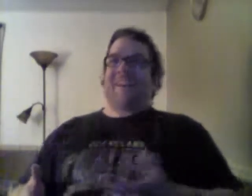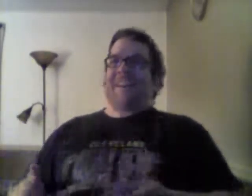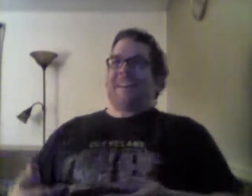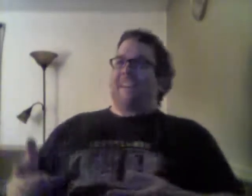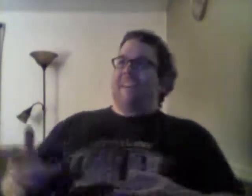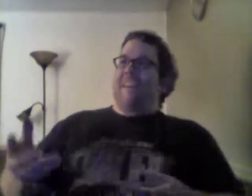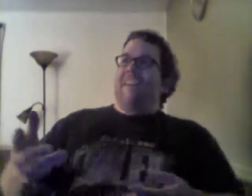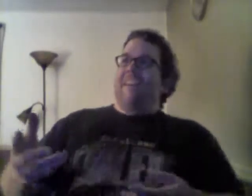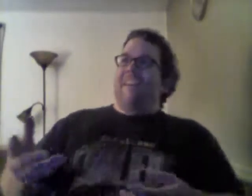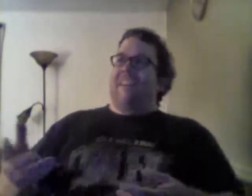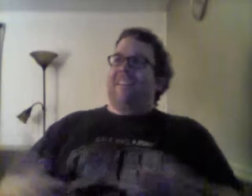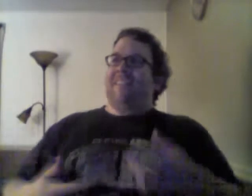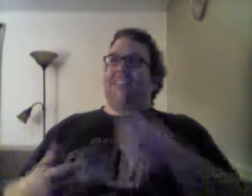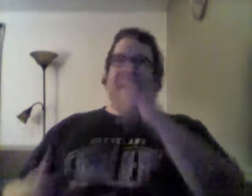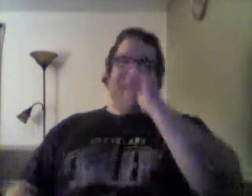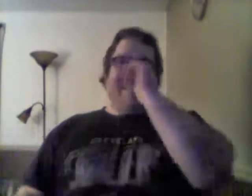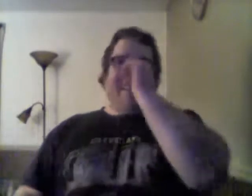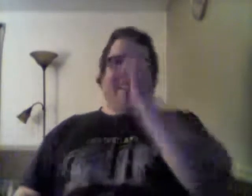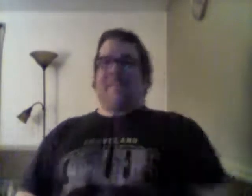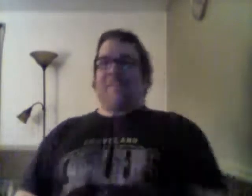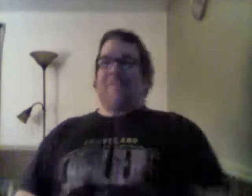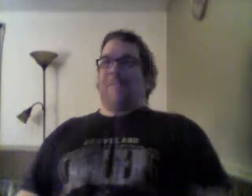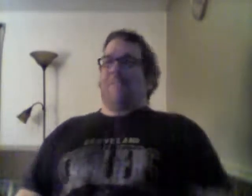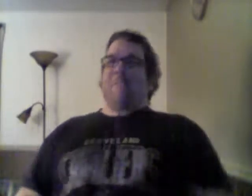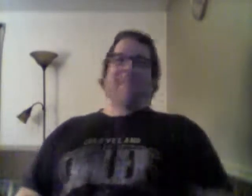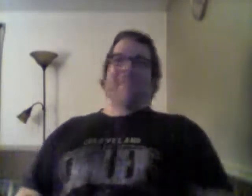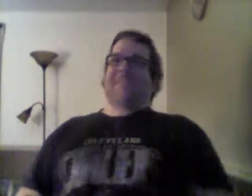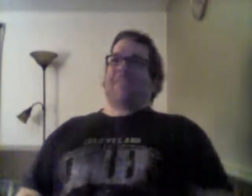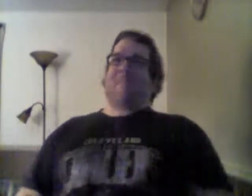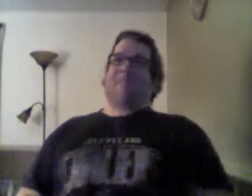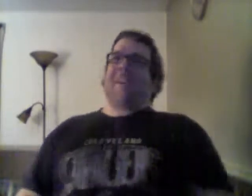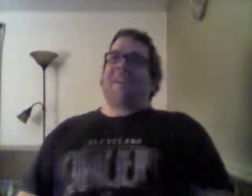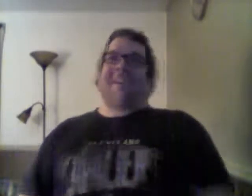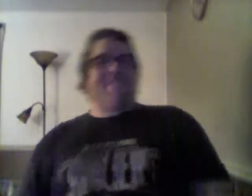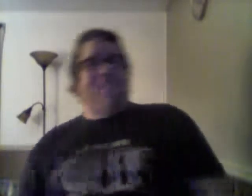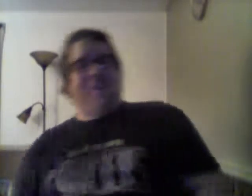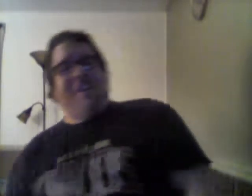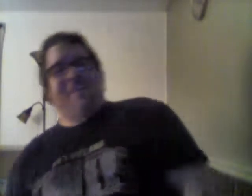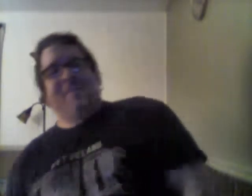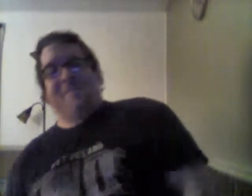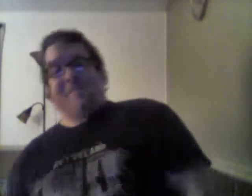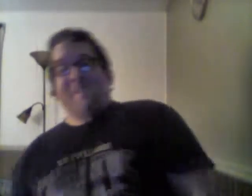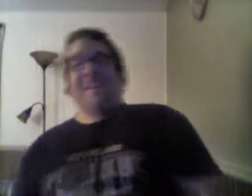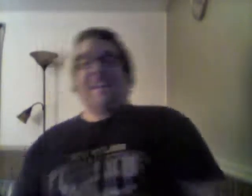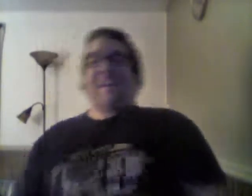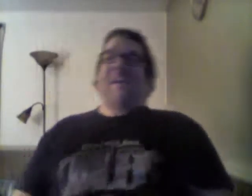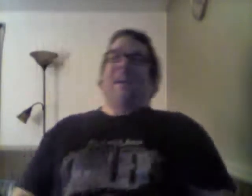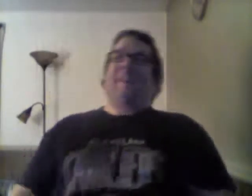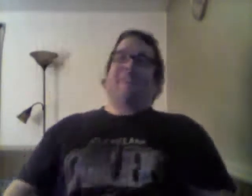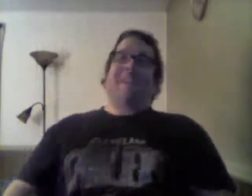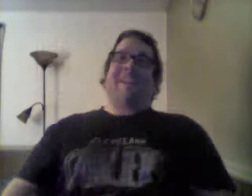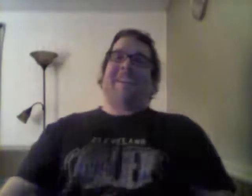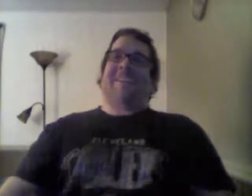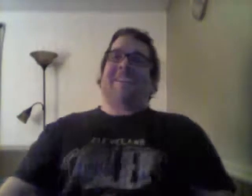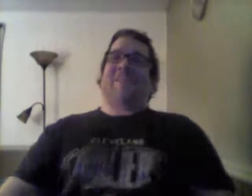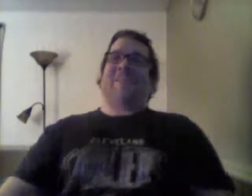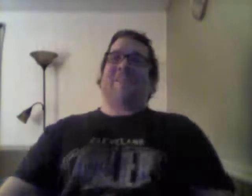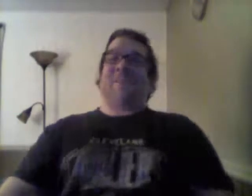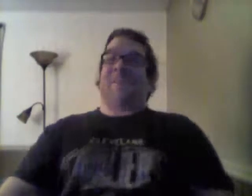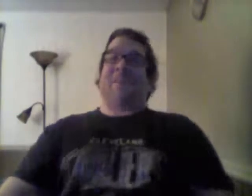and, like, this 90s, and I'm, like, where is the horror release part? Oh, let's do it. And when it gets to the horror, I'm not